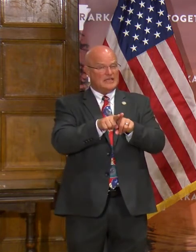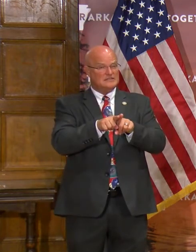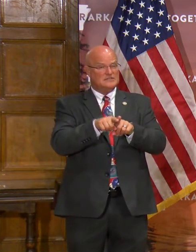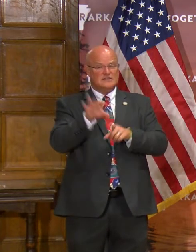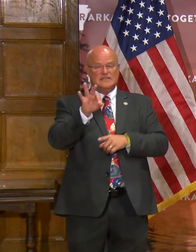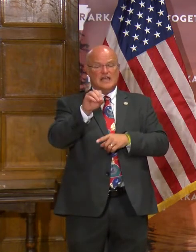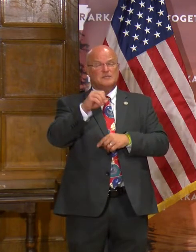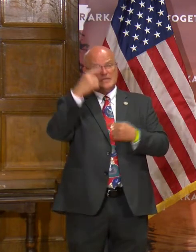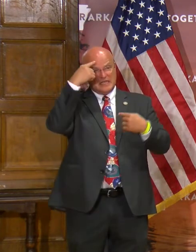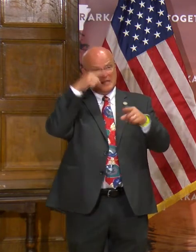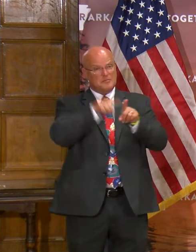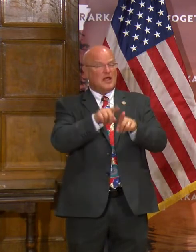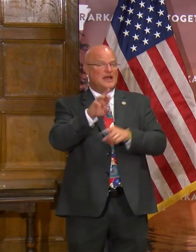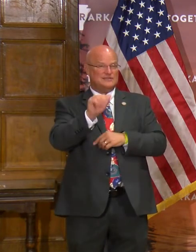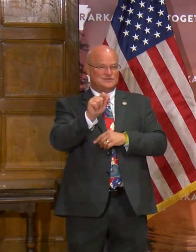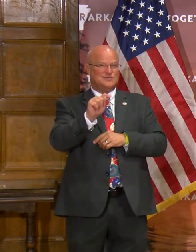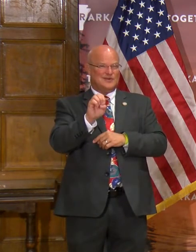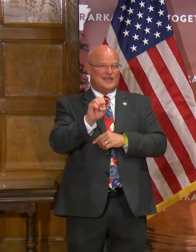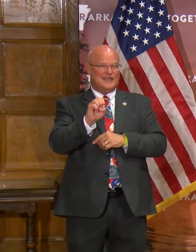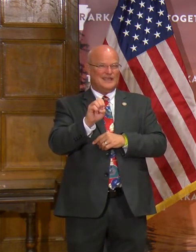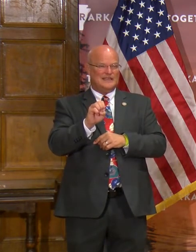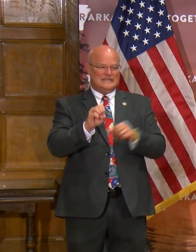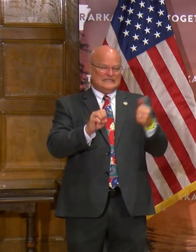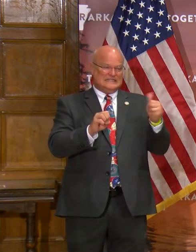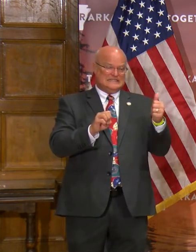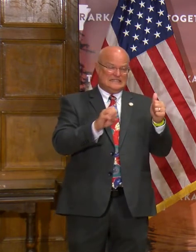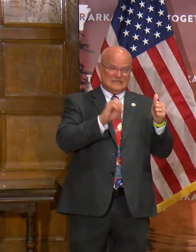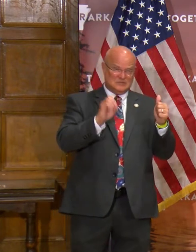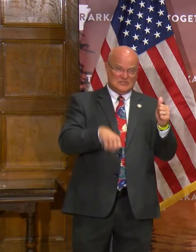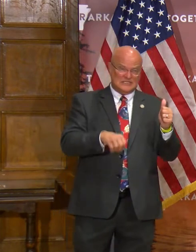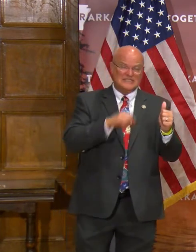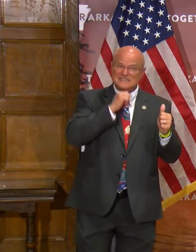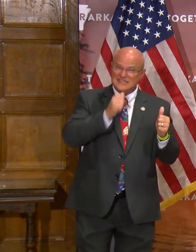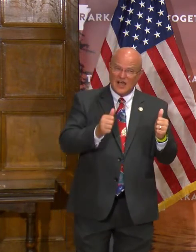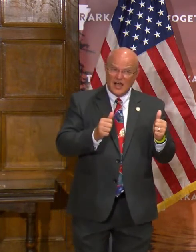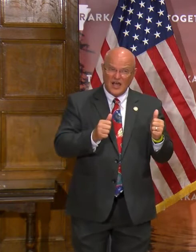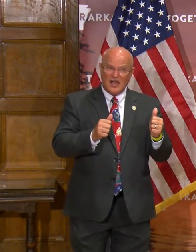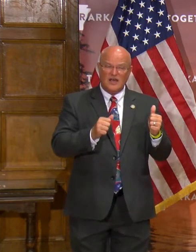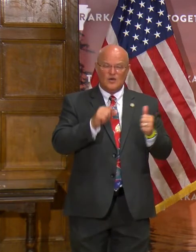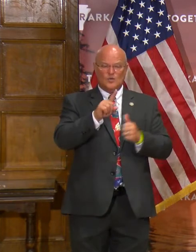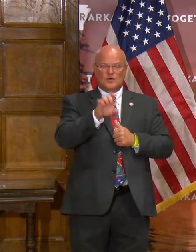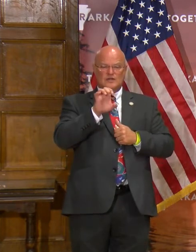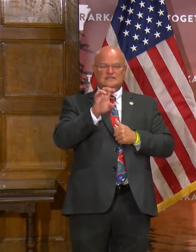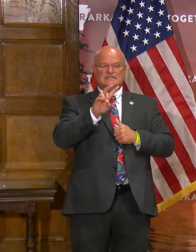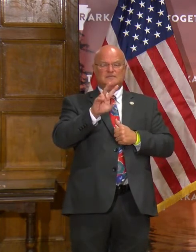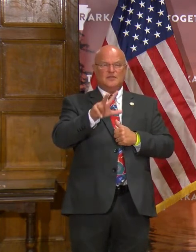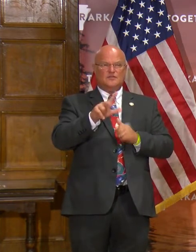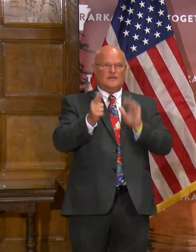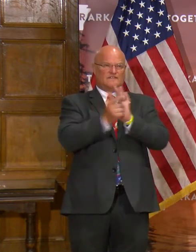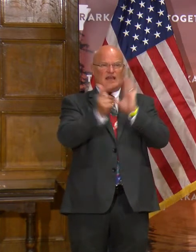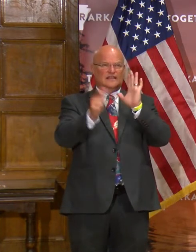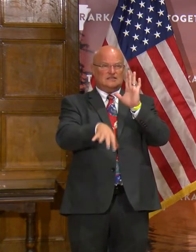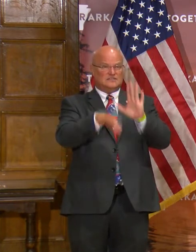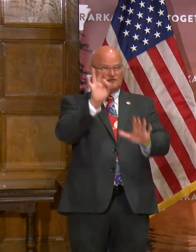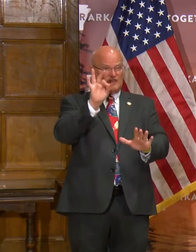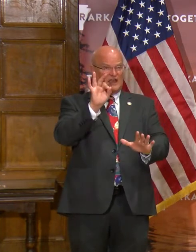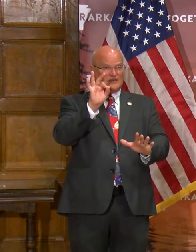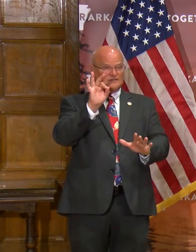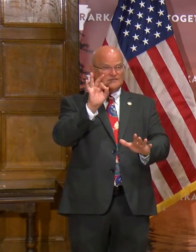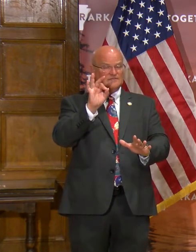a 90 percent compliance rate. Of the 10 percent out of compliance, there were 173 violations found.